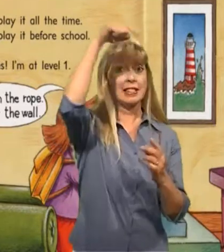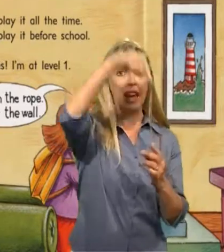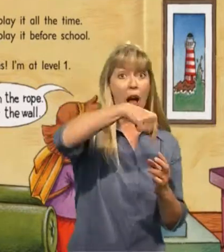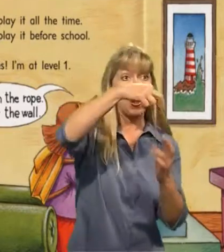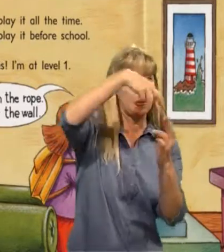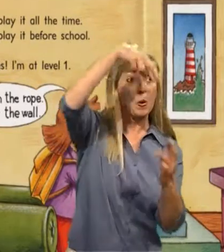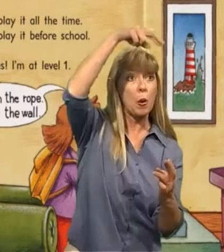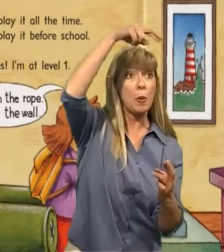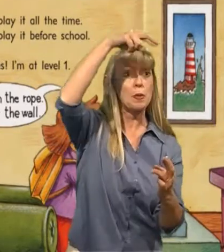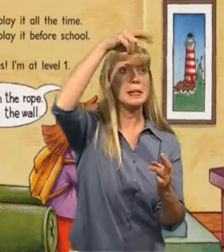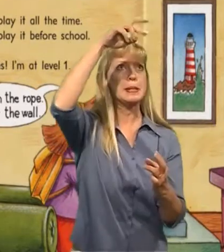over the wall.